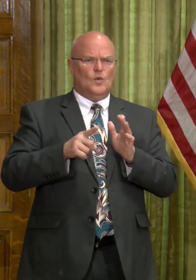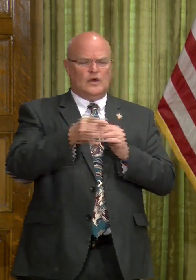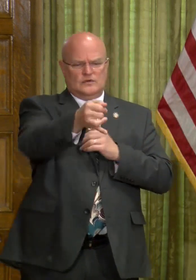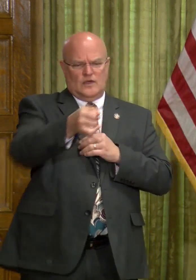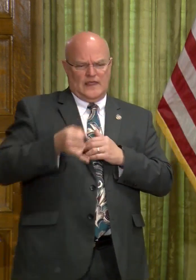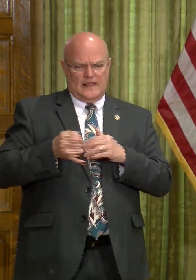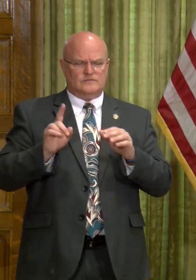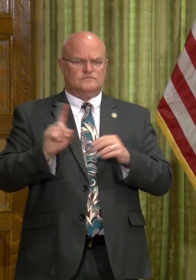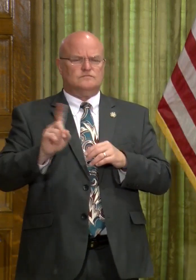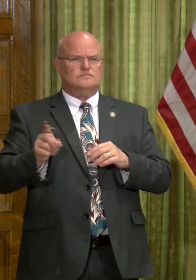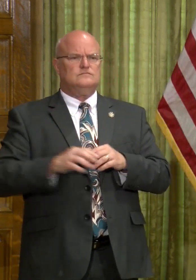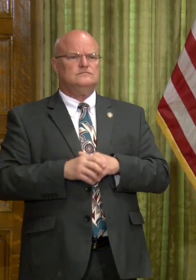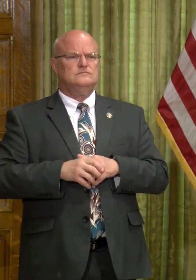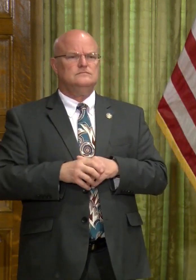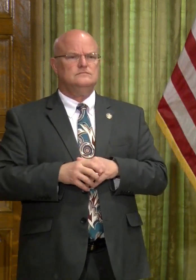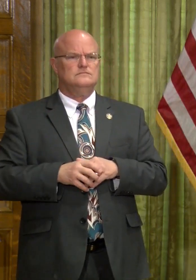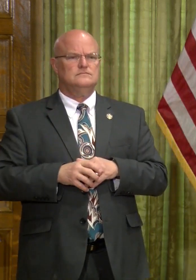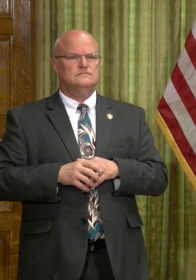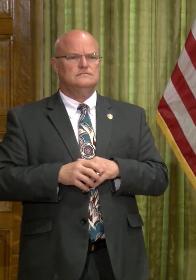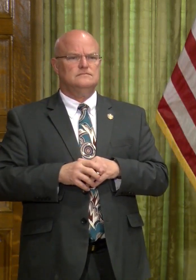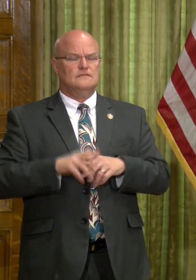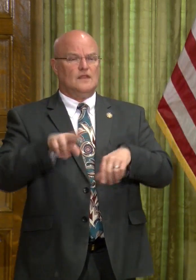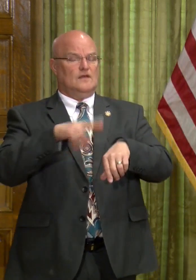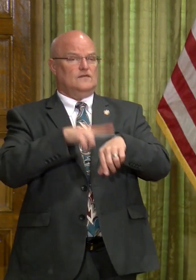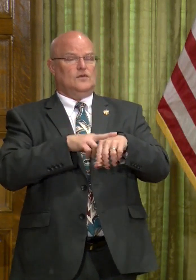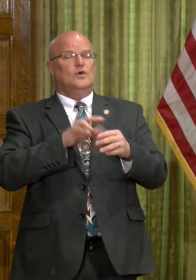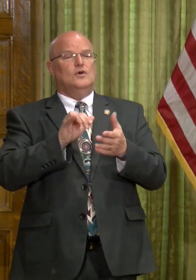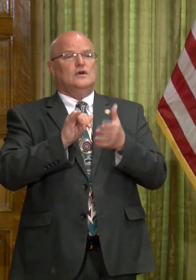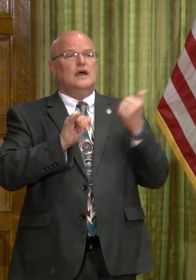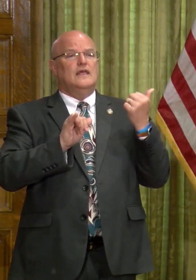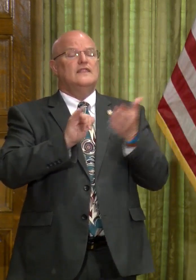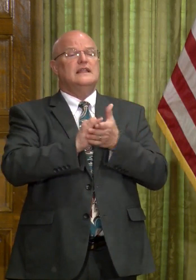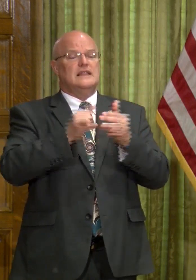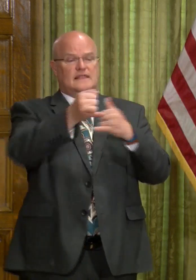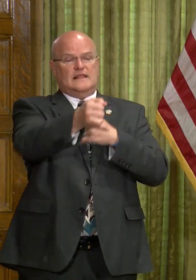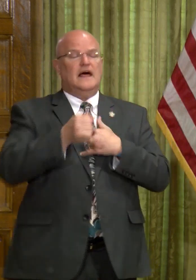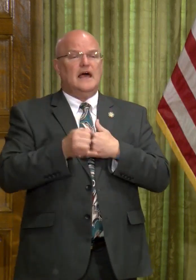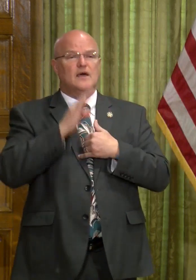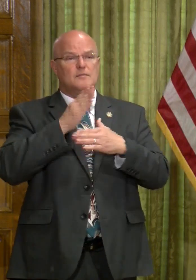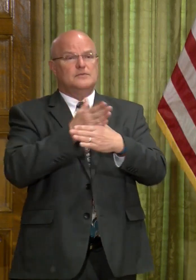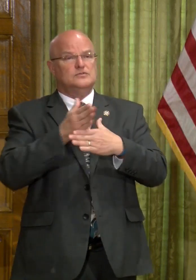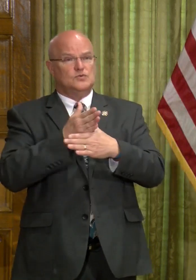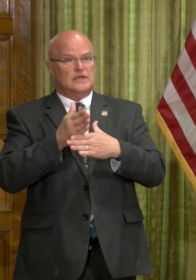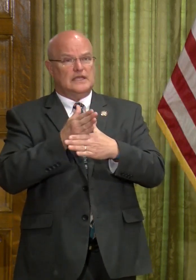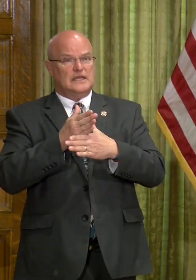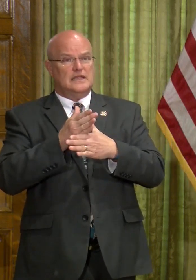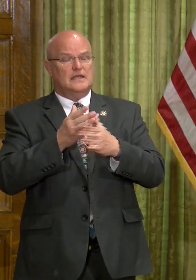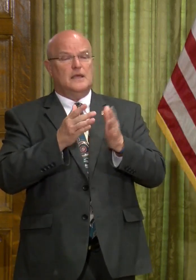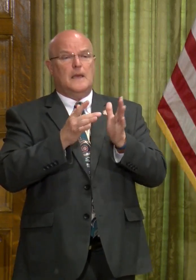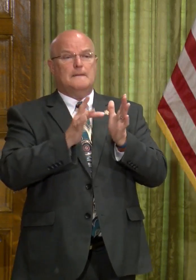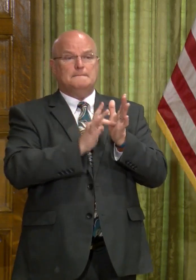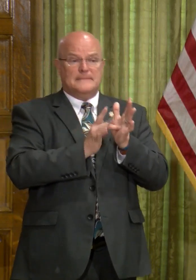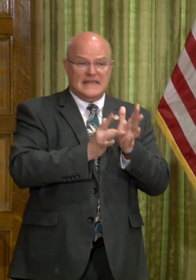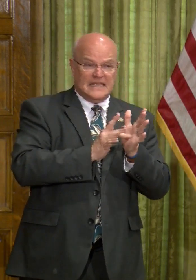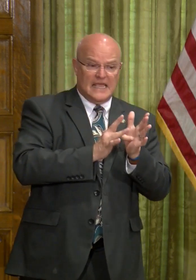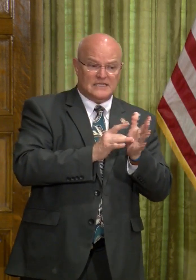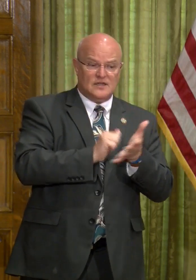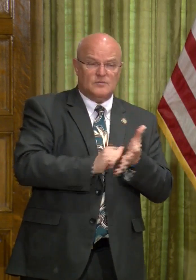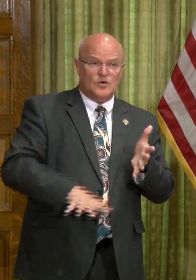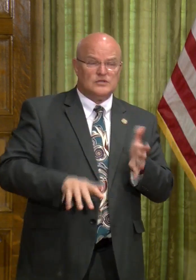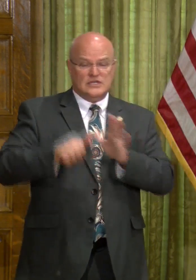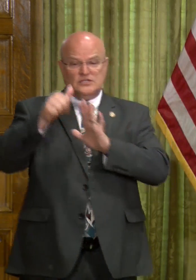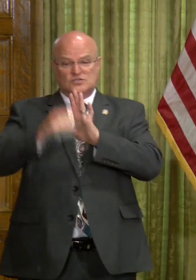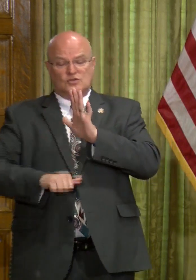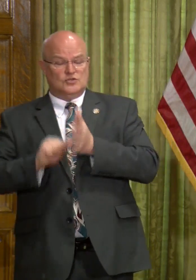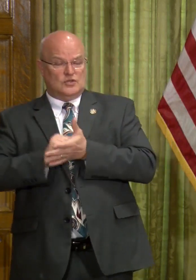do you guys kind of draw that line in? Well, of course, the, the, the line of distinction was between, uh, medic, medication abortions